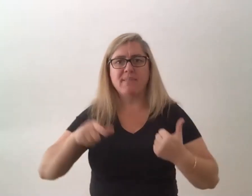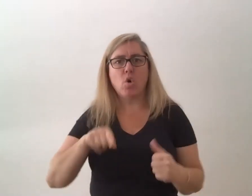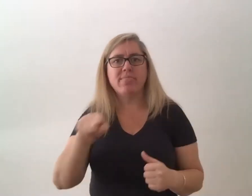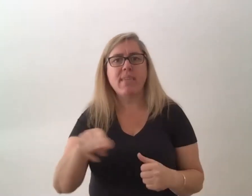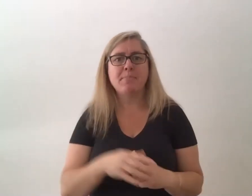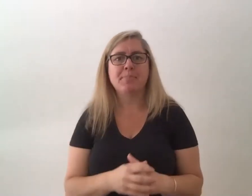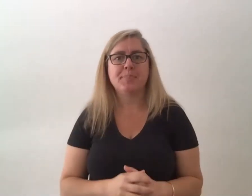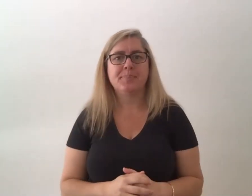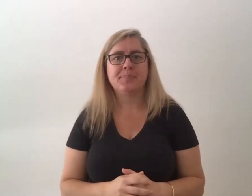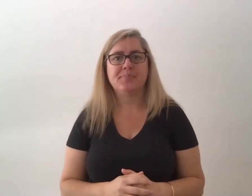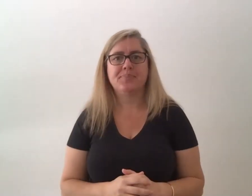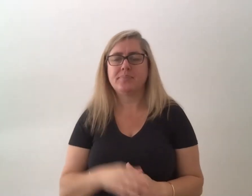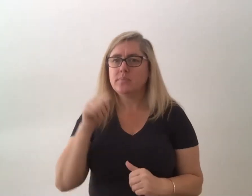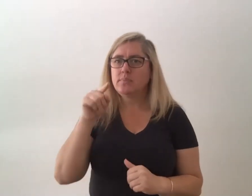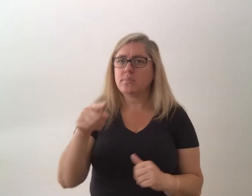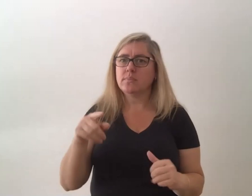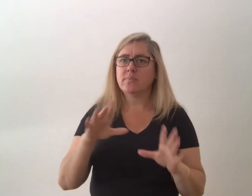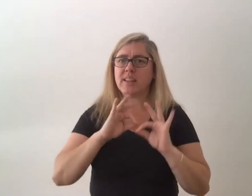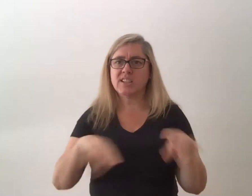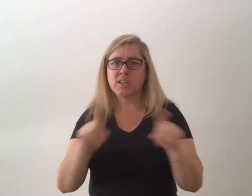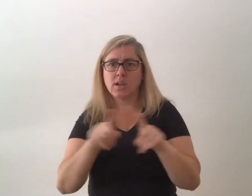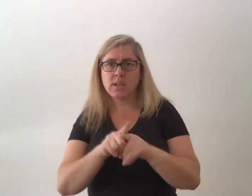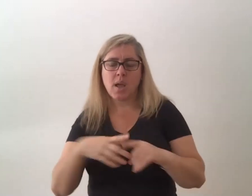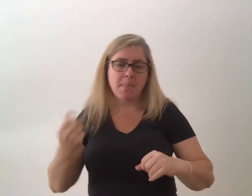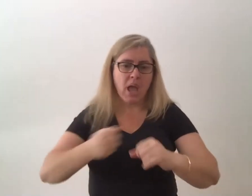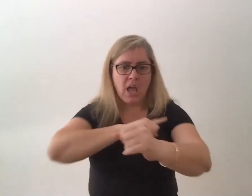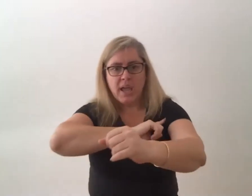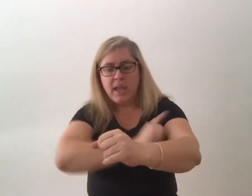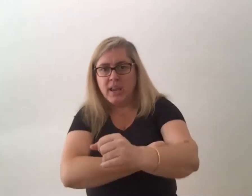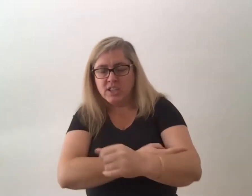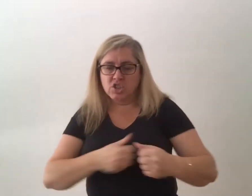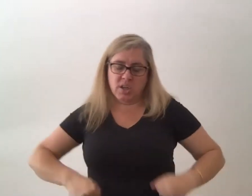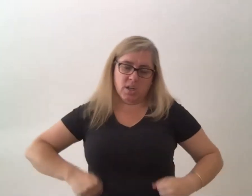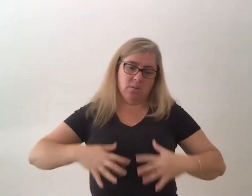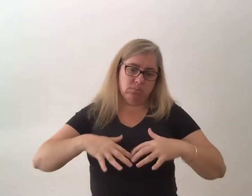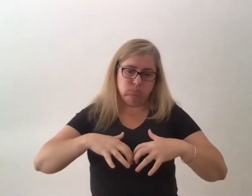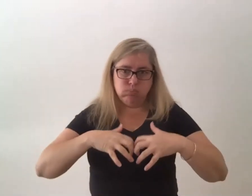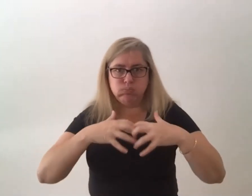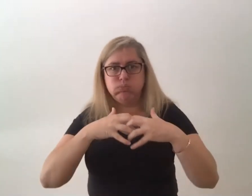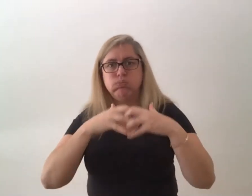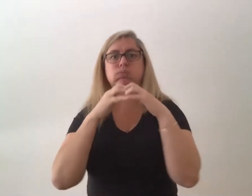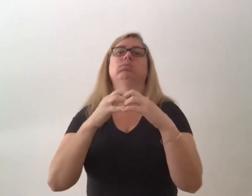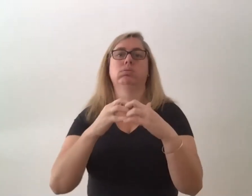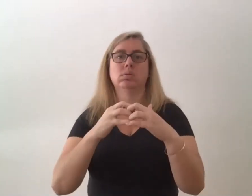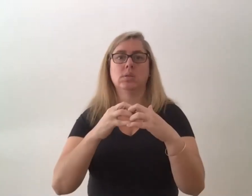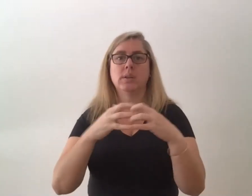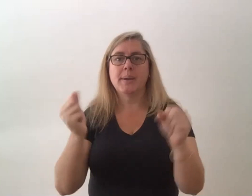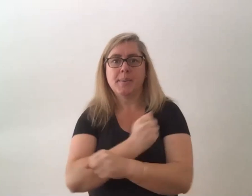they're not having to rally all the energy that often it takes to put ourselves into the big wide